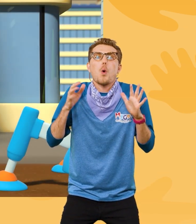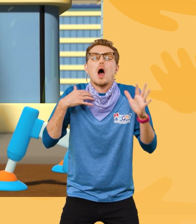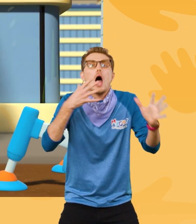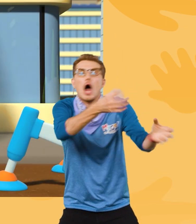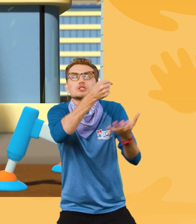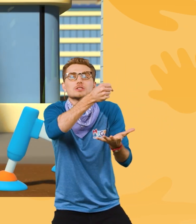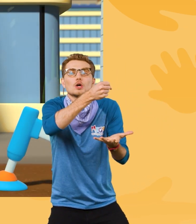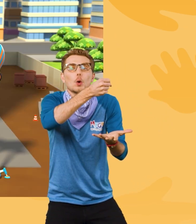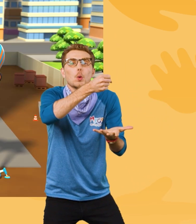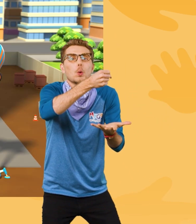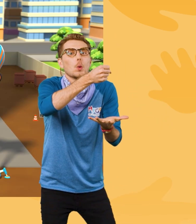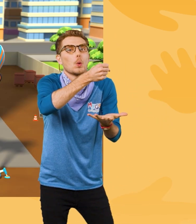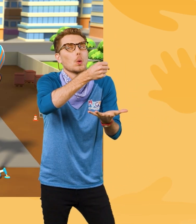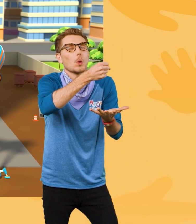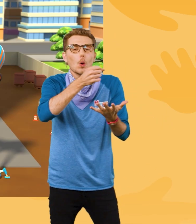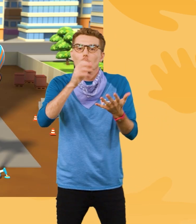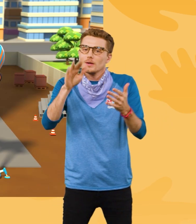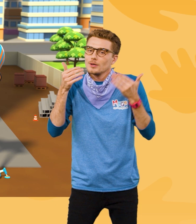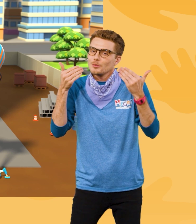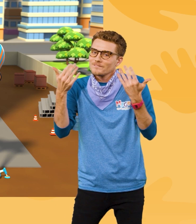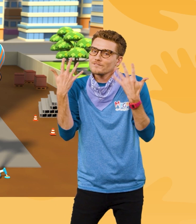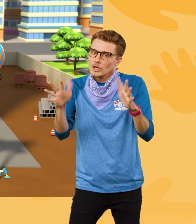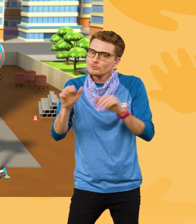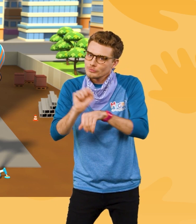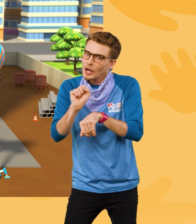Got it! Now, let's finish the job!